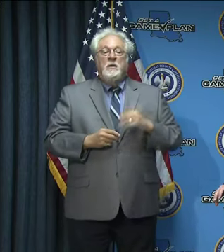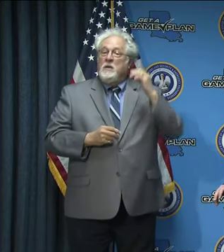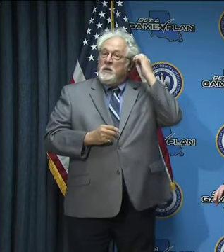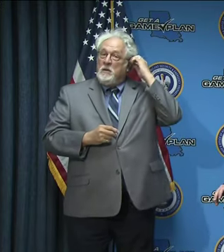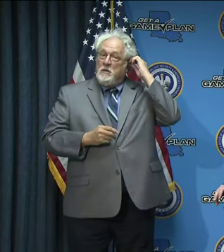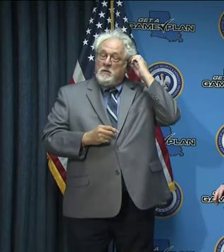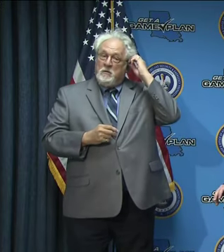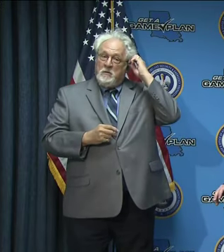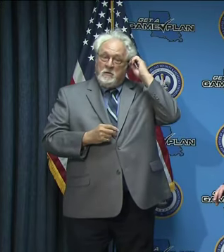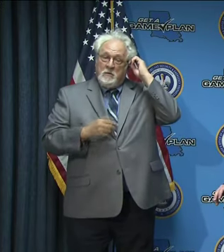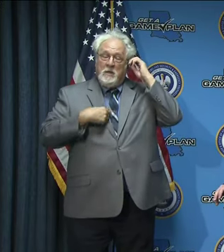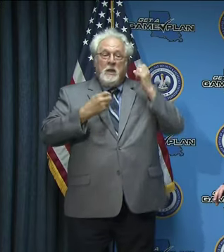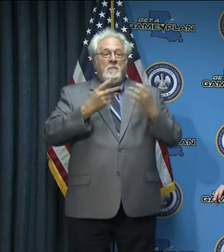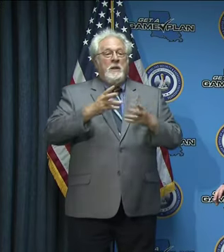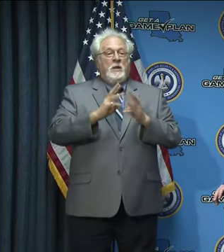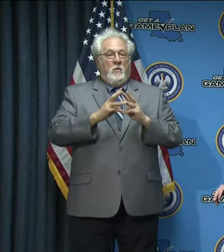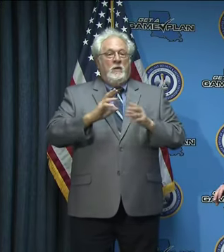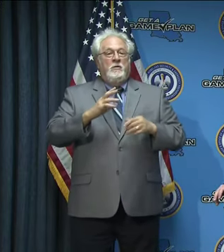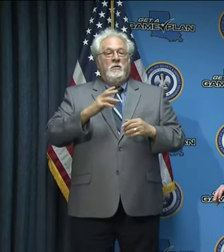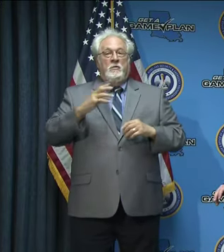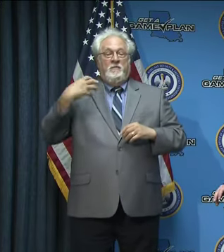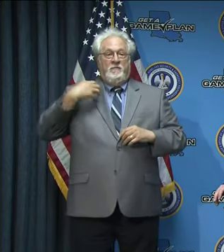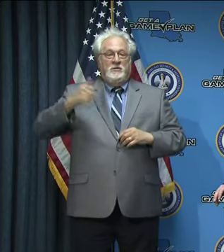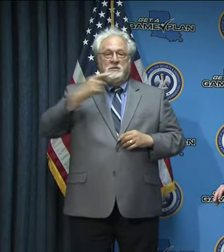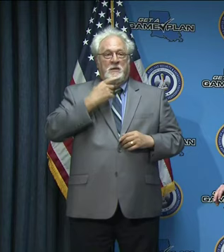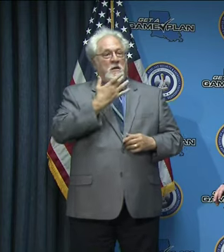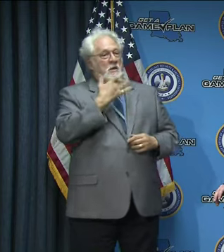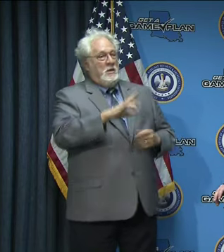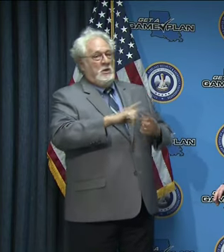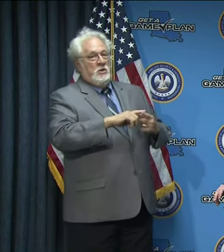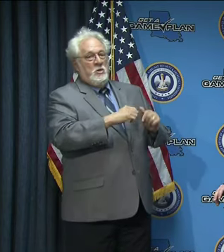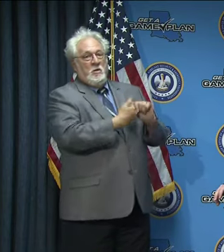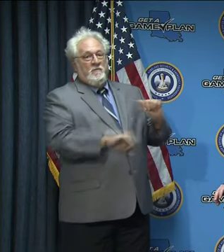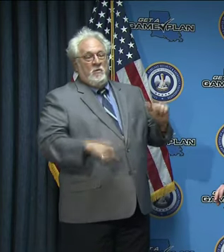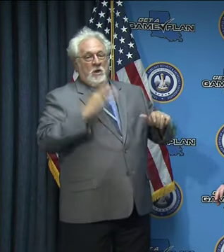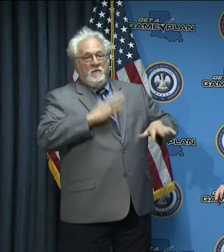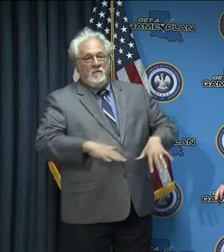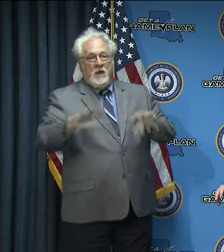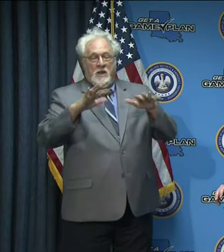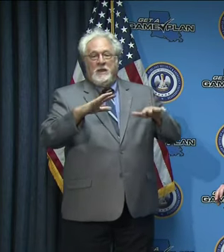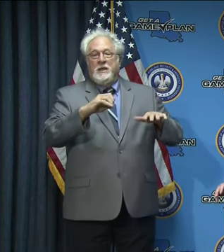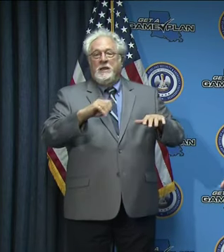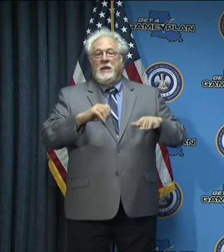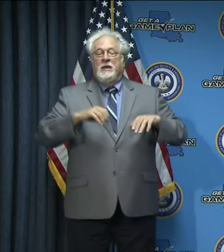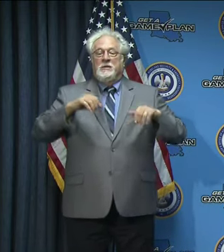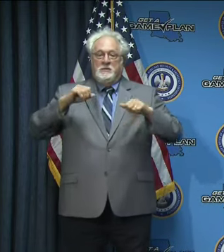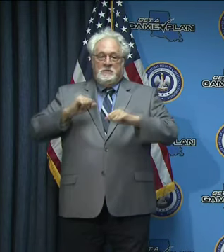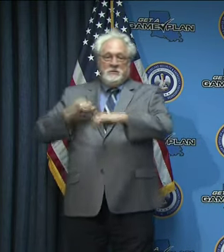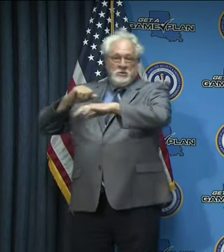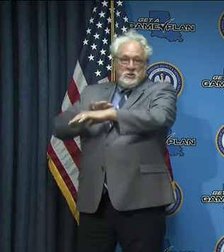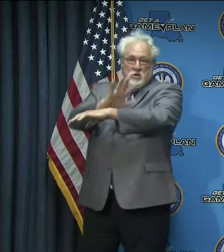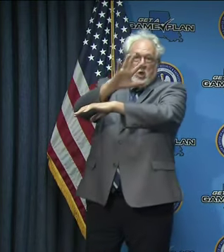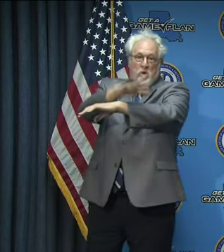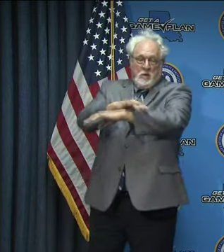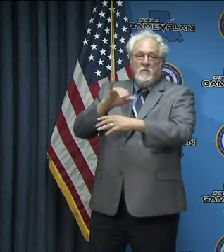Many weather officials have said we were fortunate, in fact, to avoid many of the flooding and storm surge issues that